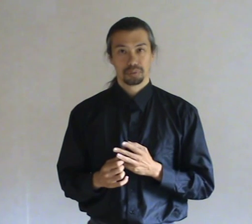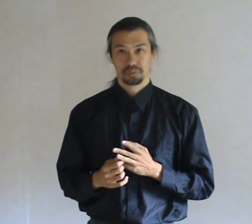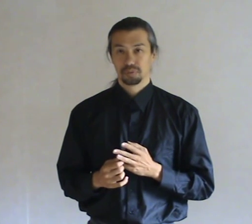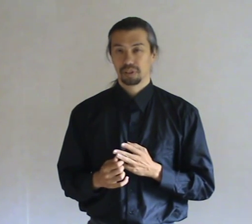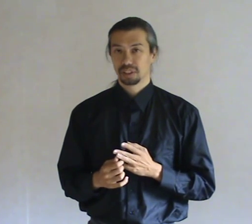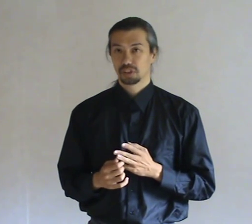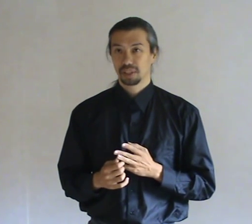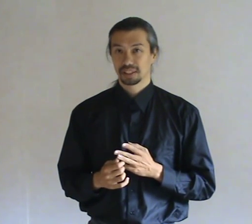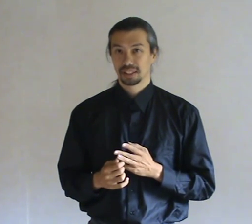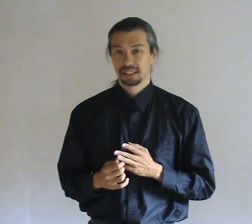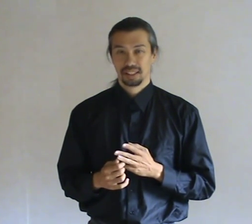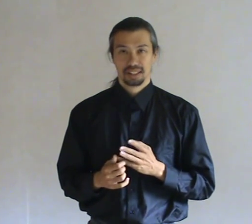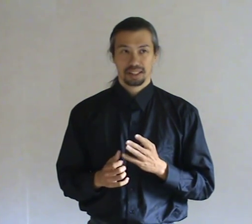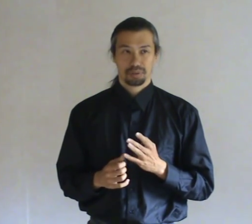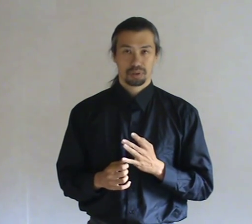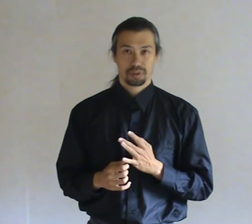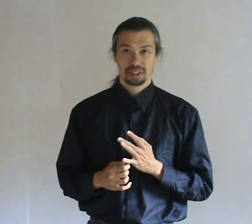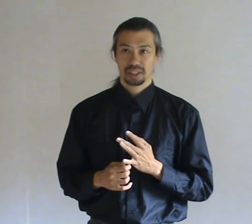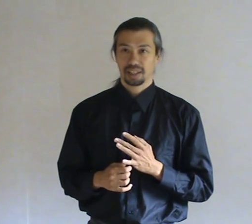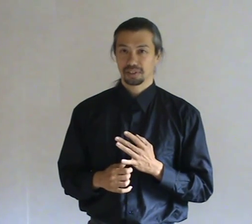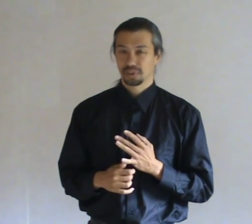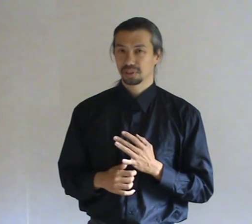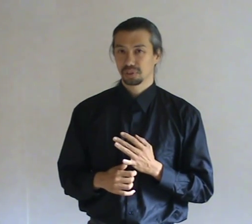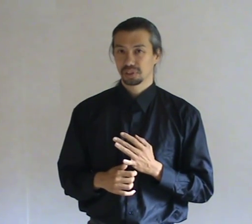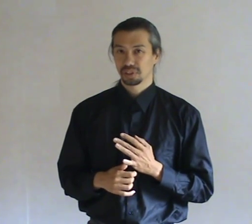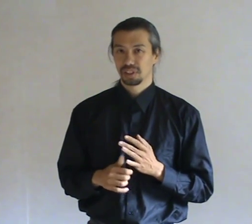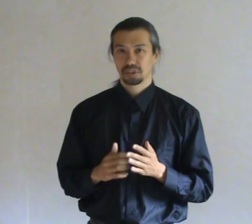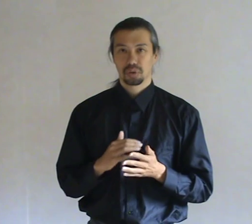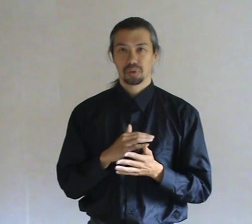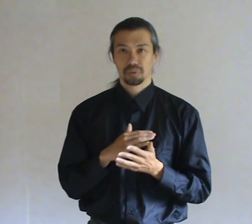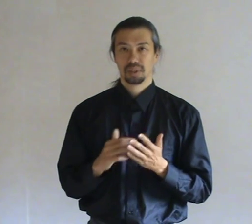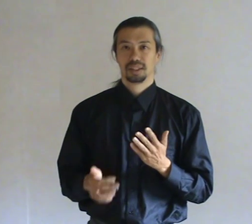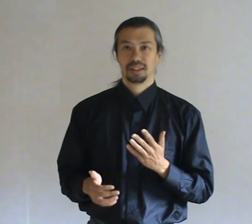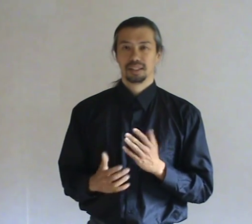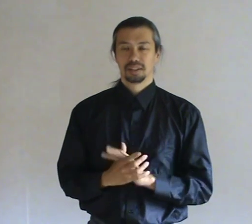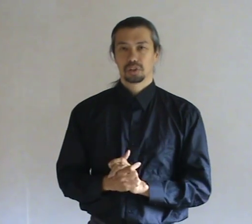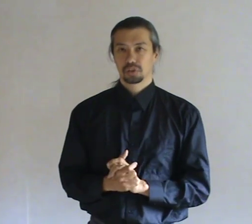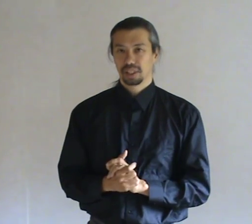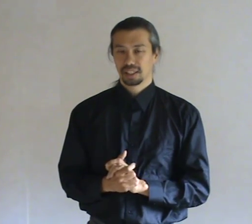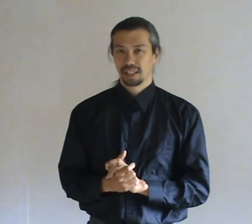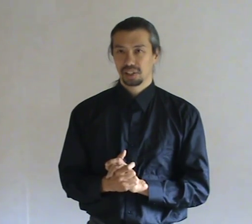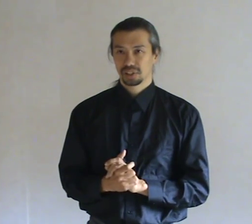very stressed. If you are very tired or exhausted. These are all contraindications.